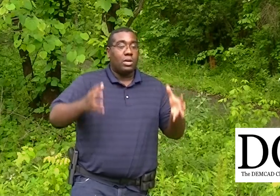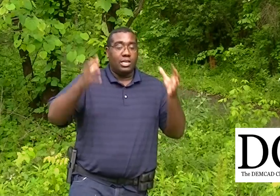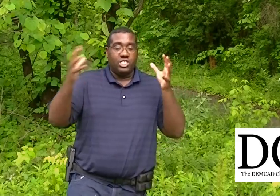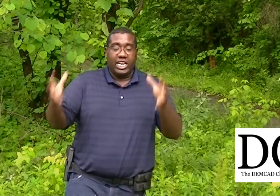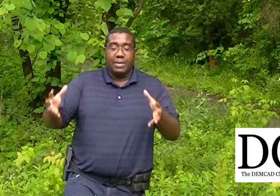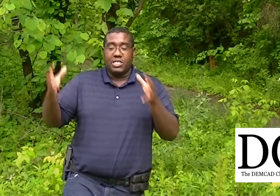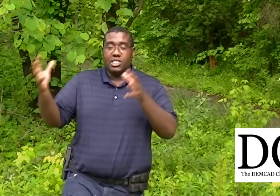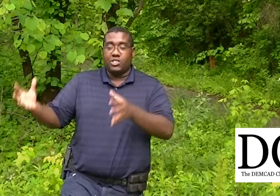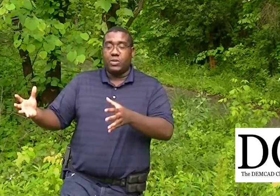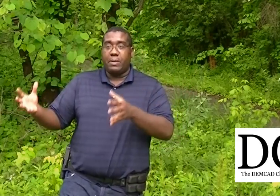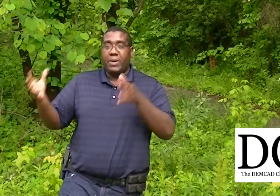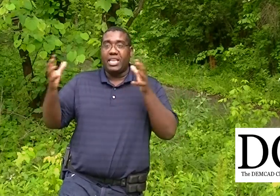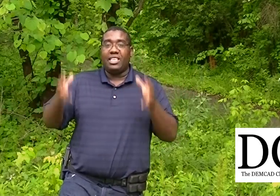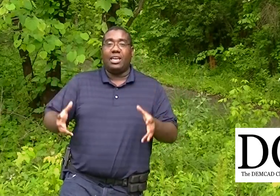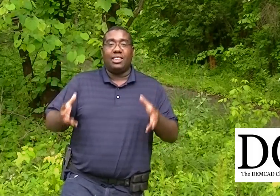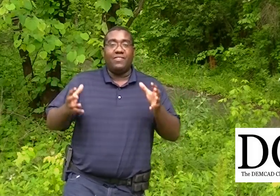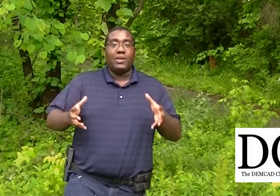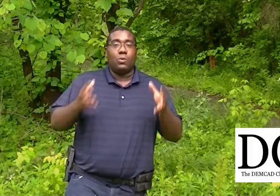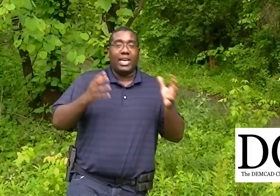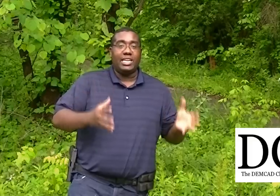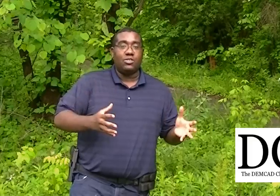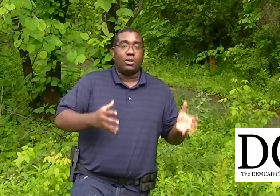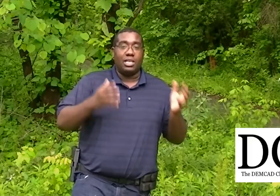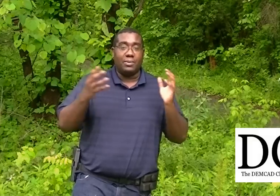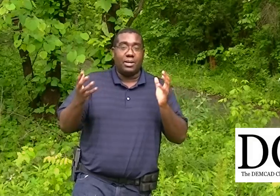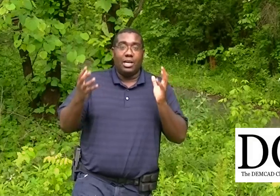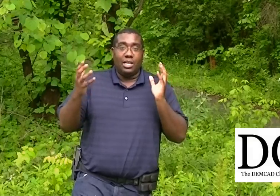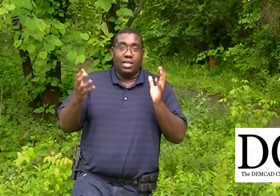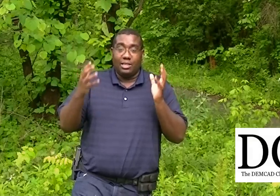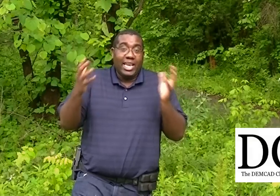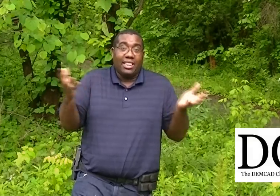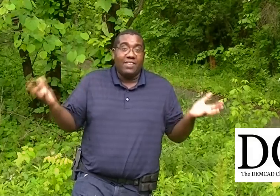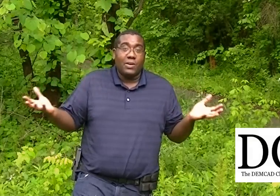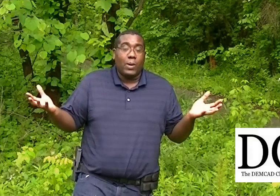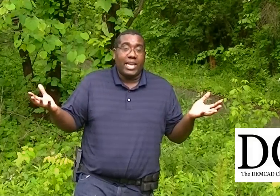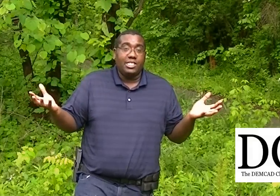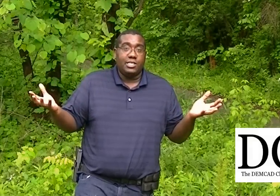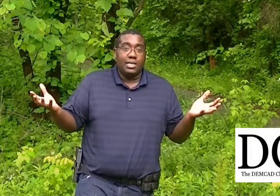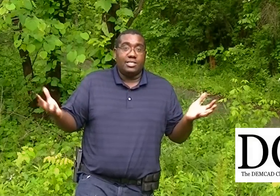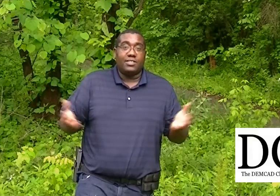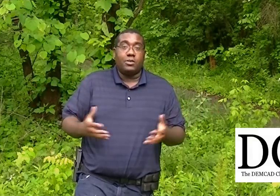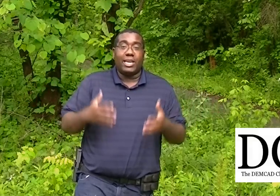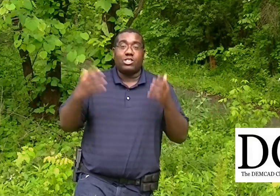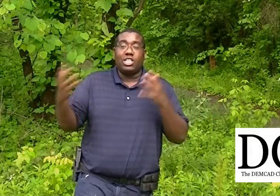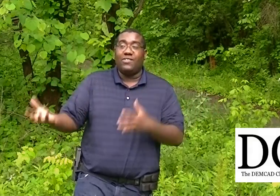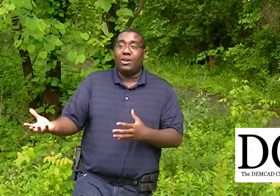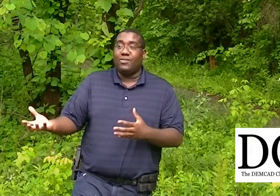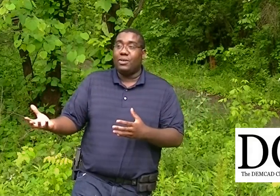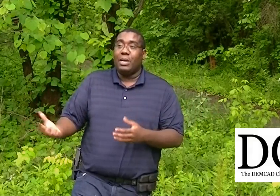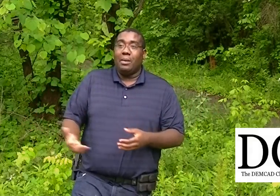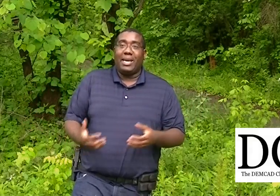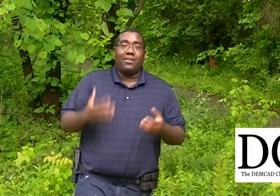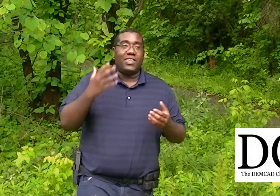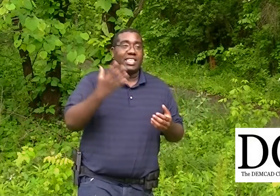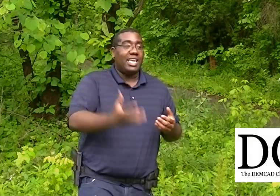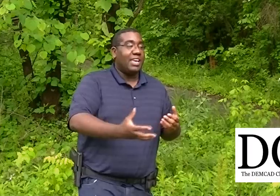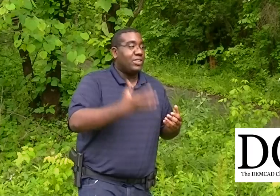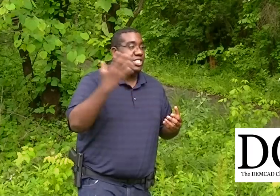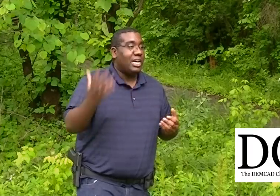jobs in this country that pay a living wage or a living, yeah, a living wage, something you can actually live off of. But I don't think that every job